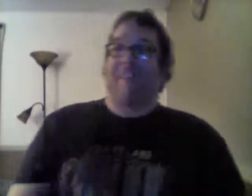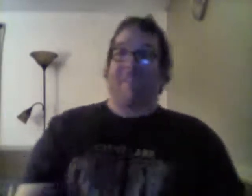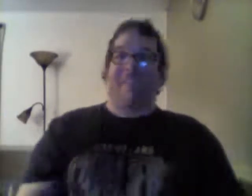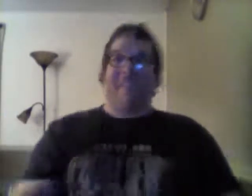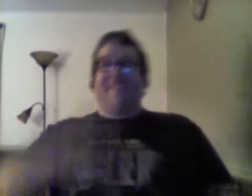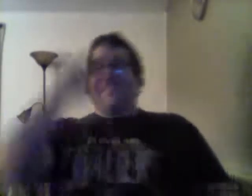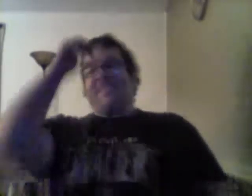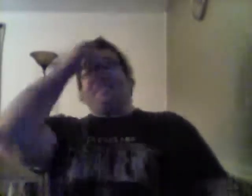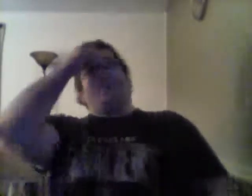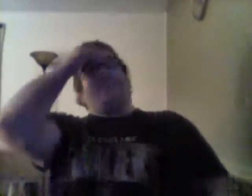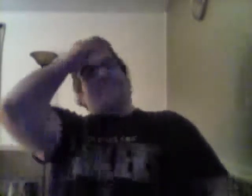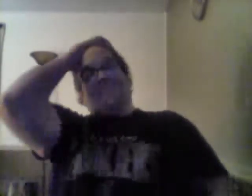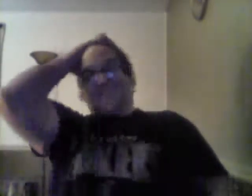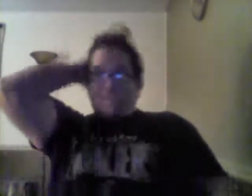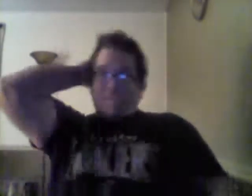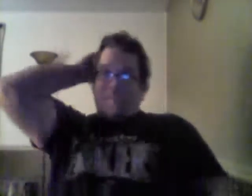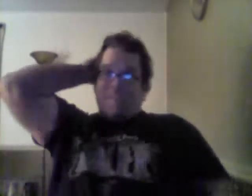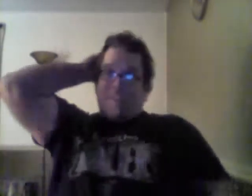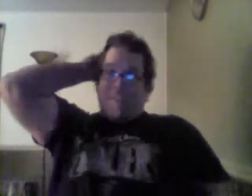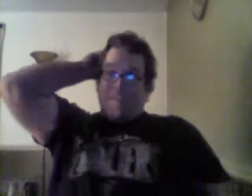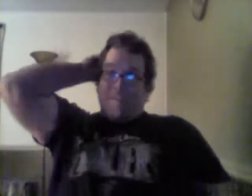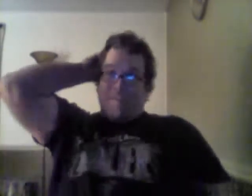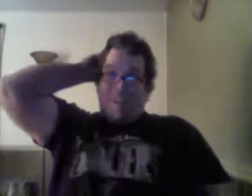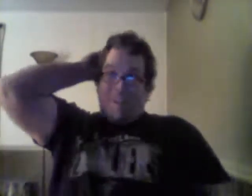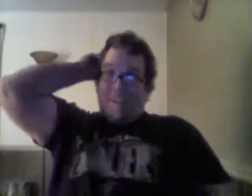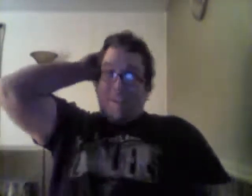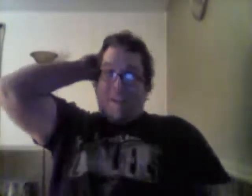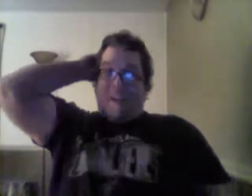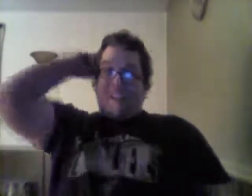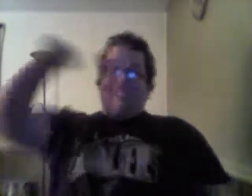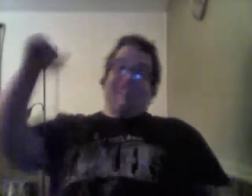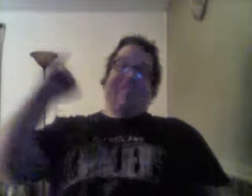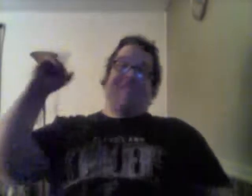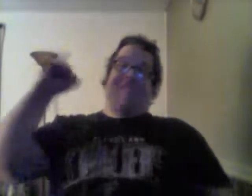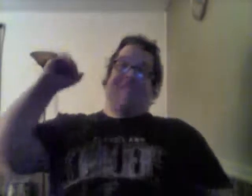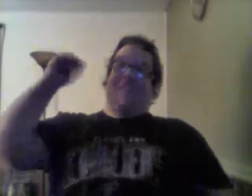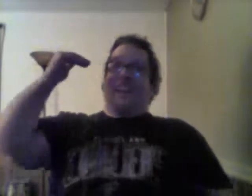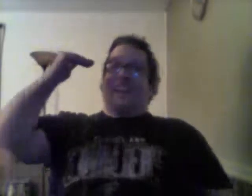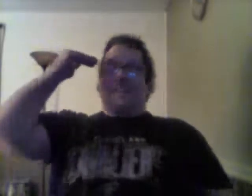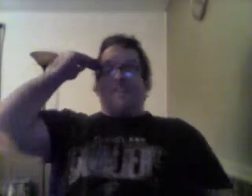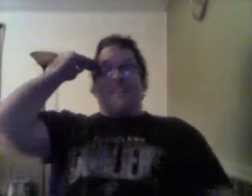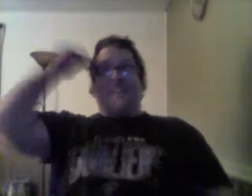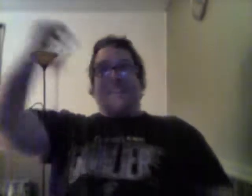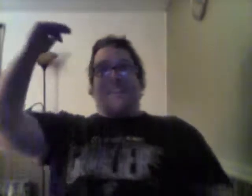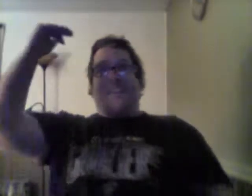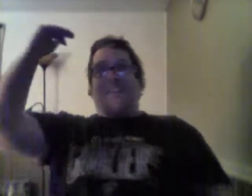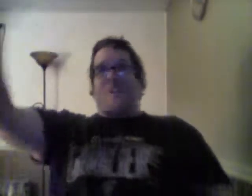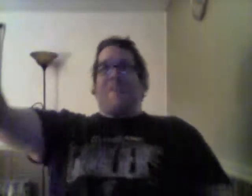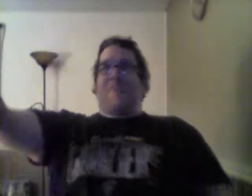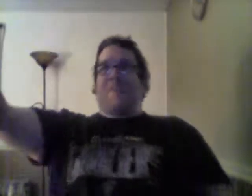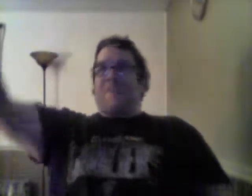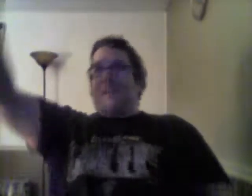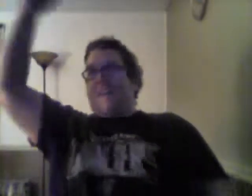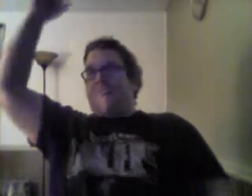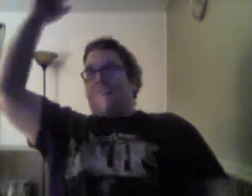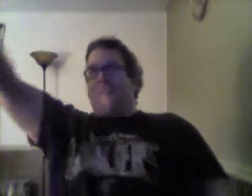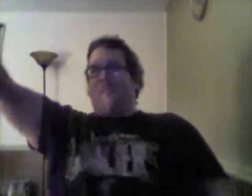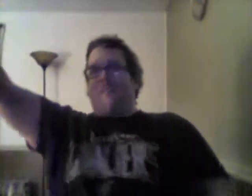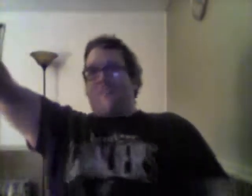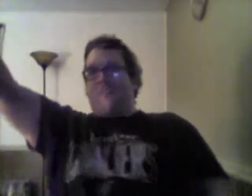really liked him in his segment. I thought he was over the top, and he was great. I just love the idea of thinking that, like, Trevor, after Grand Theft Auto